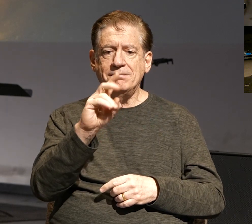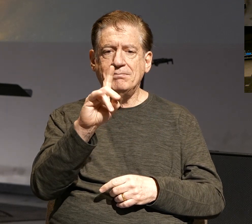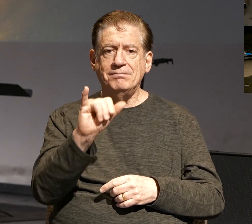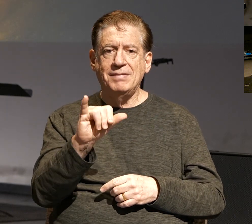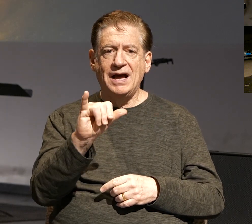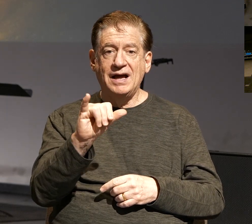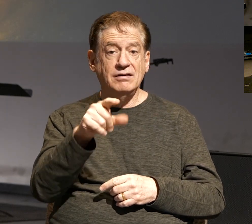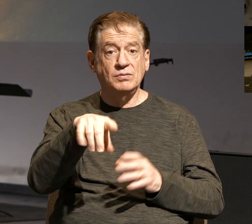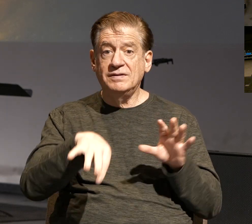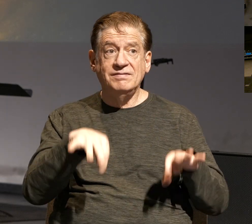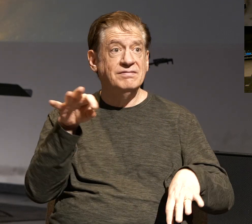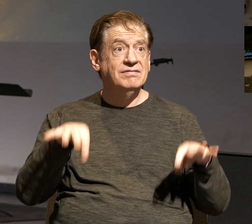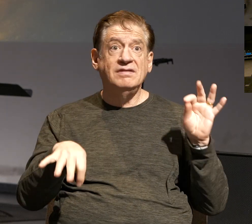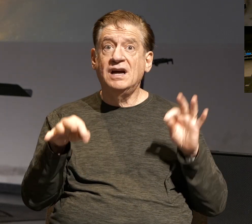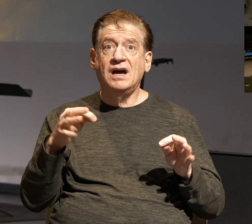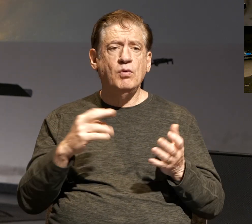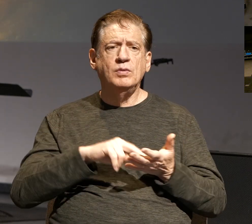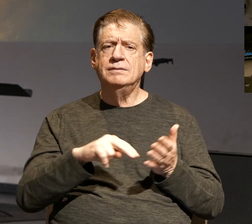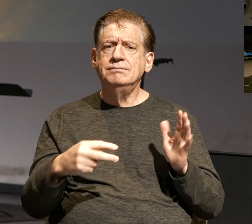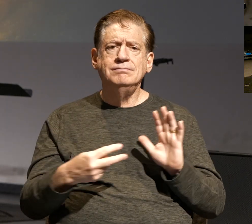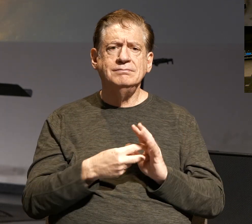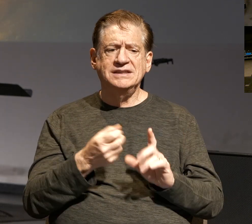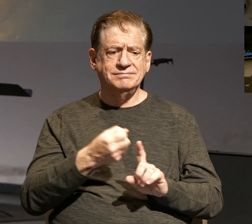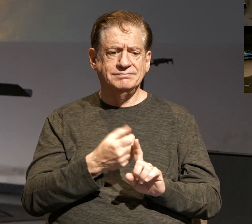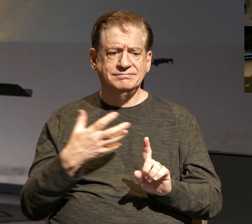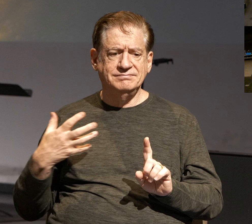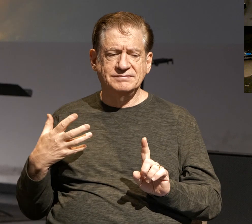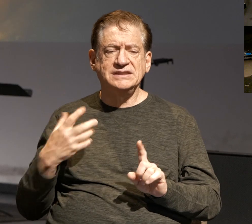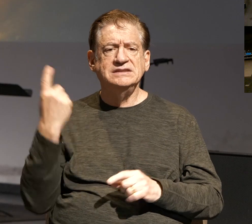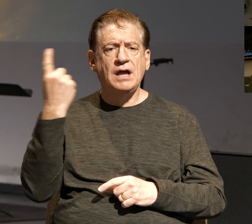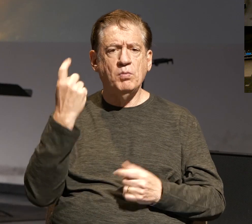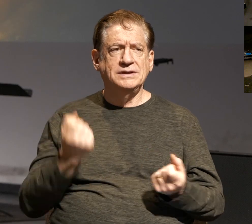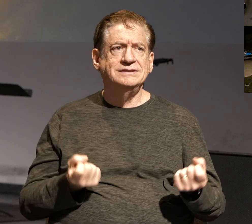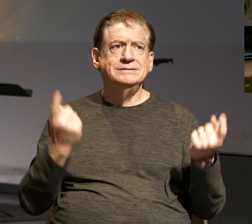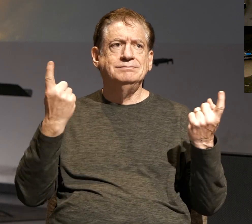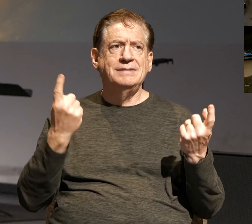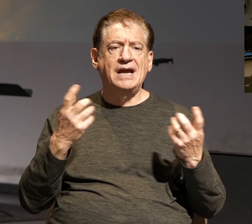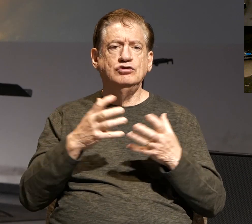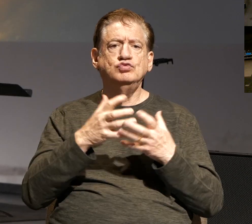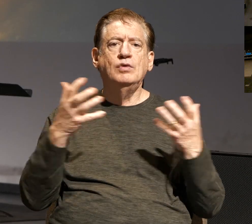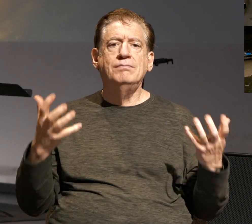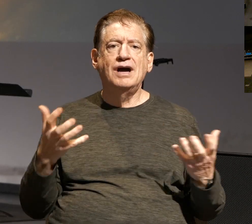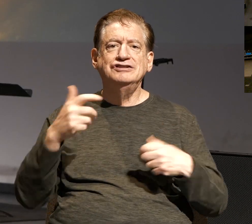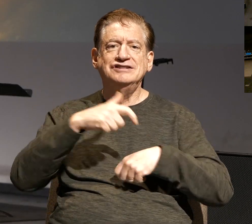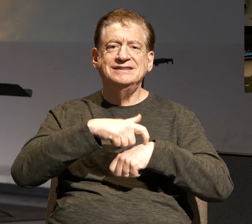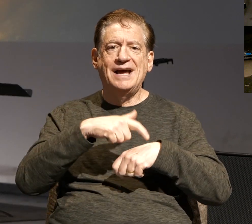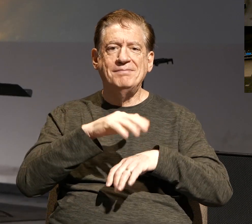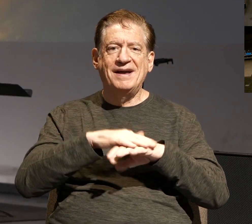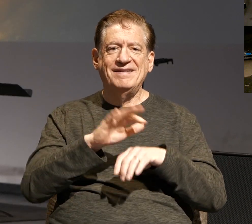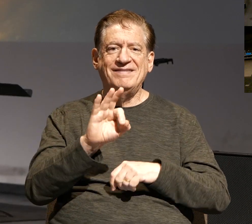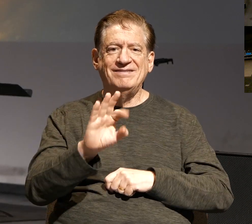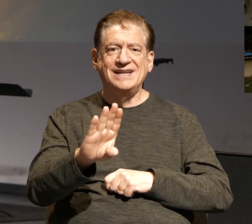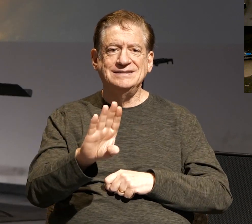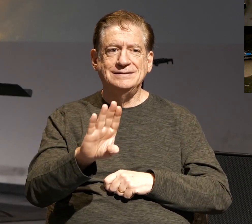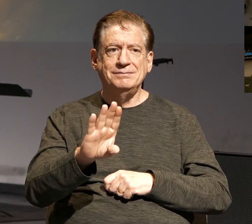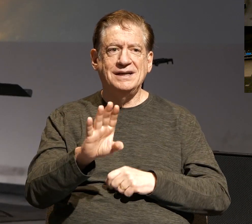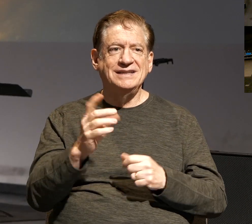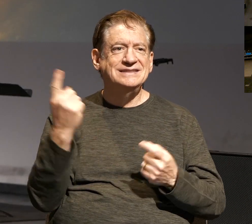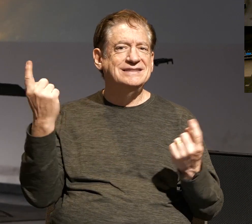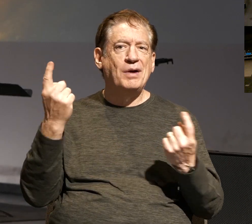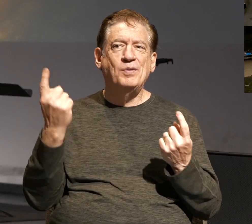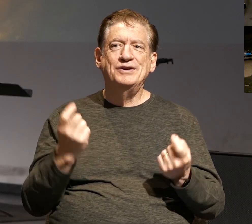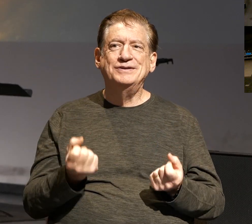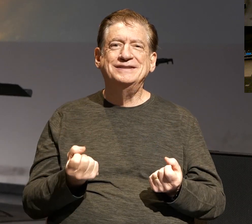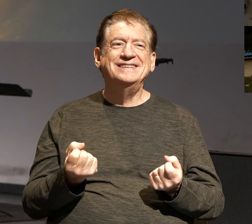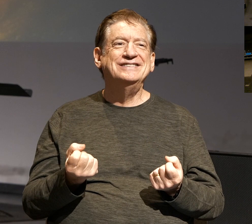is this, a busybody simply defined, someone who spends too much time on Facebook, all right? Someone who spends too much time